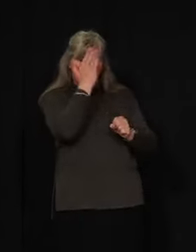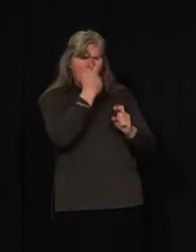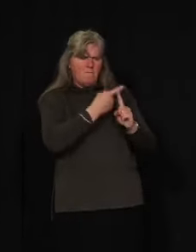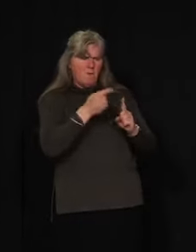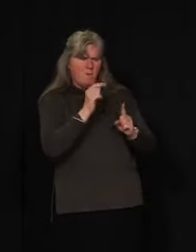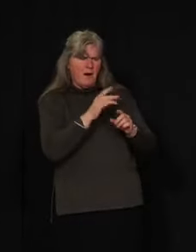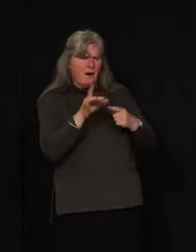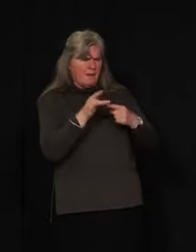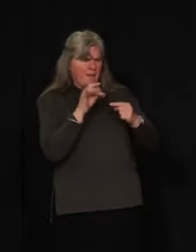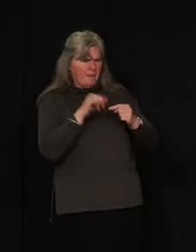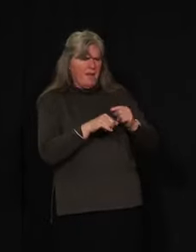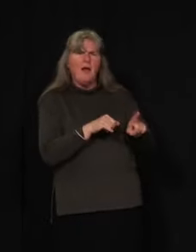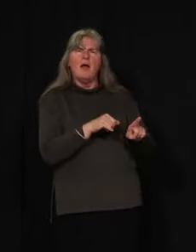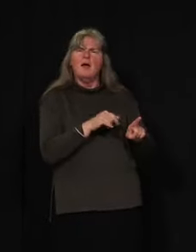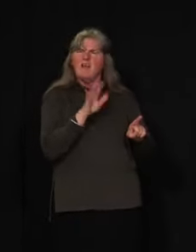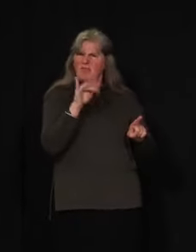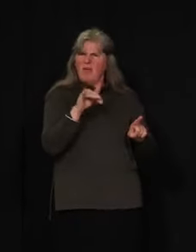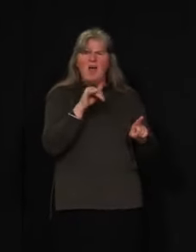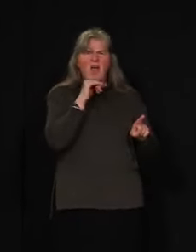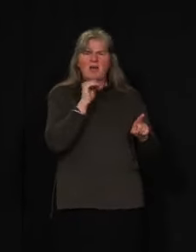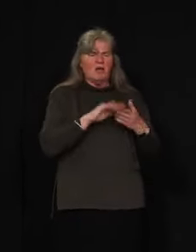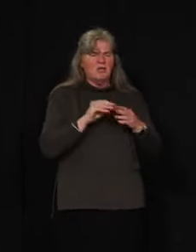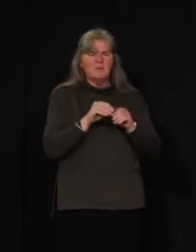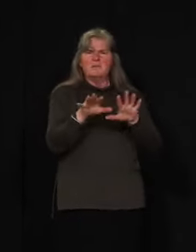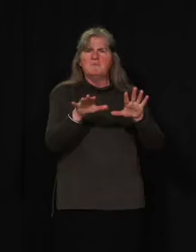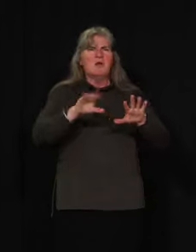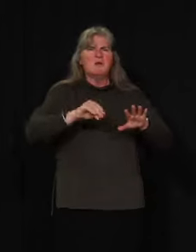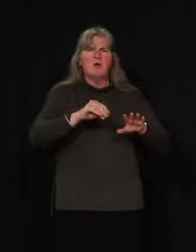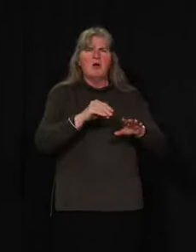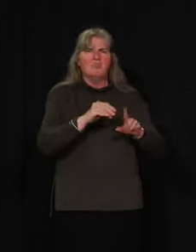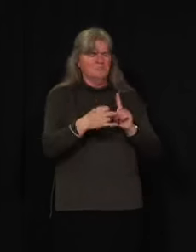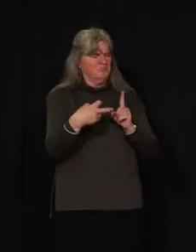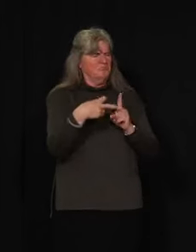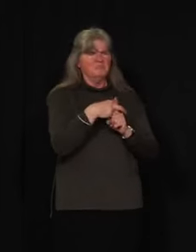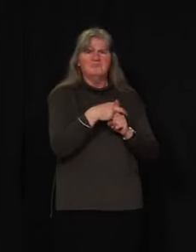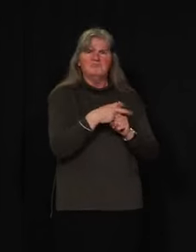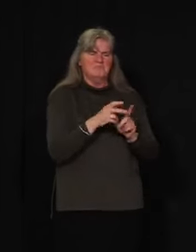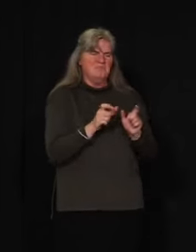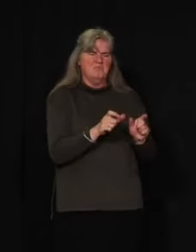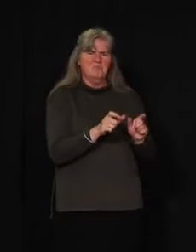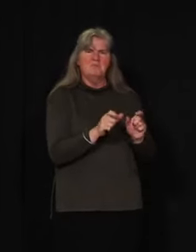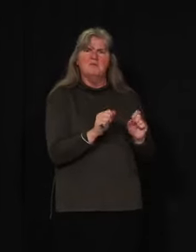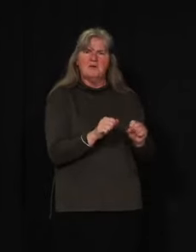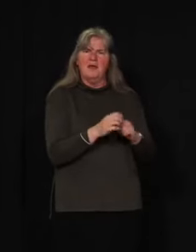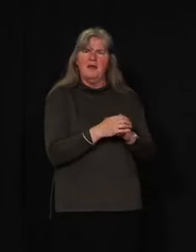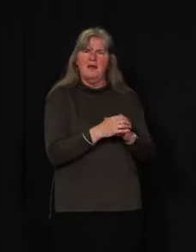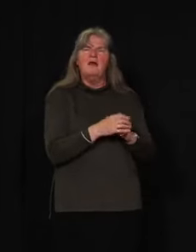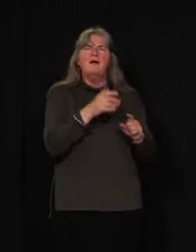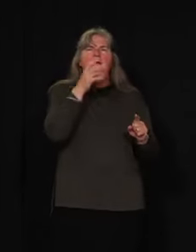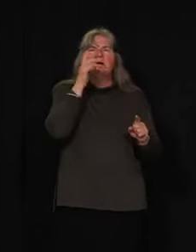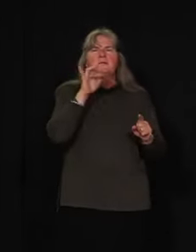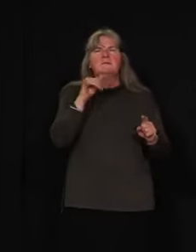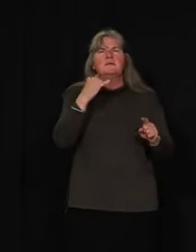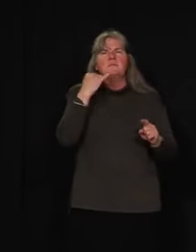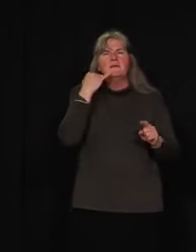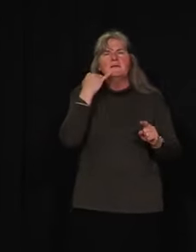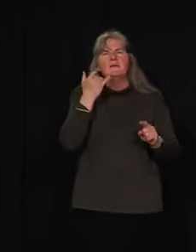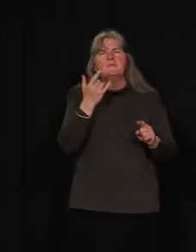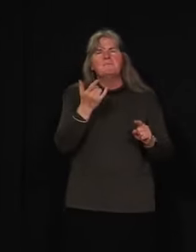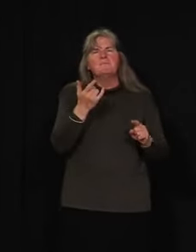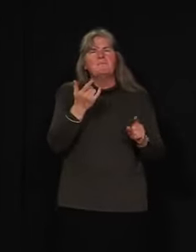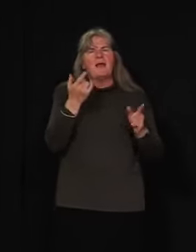then that would not be an indication of community spread, and it would not change. It would be similar to the